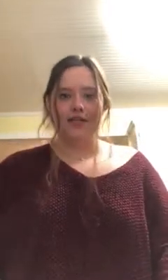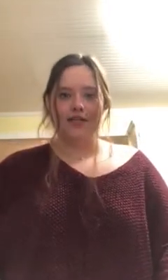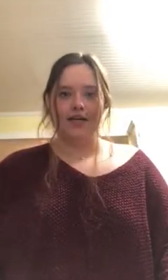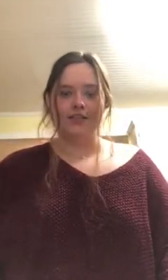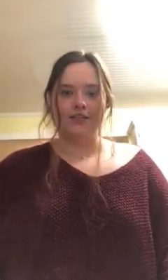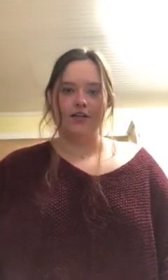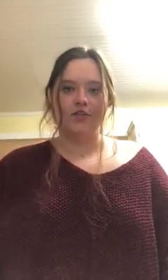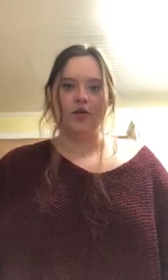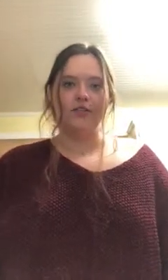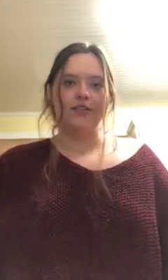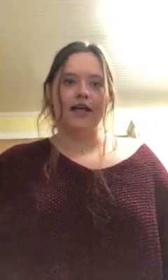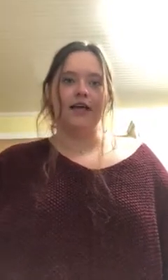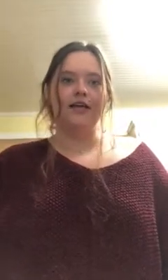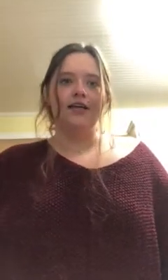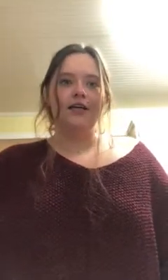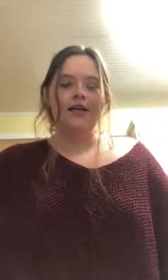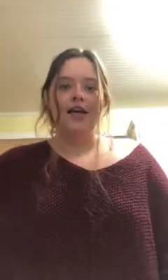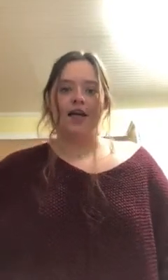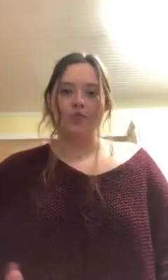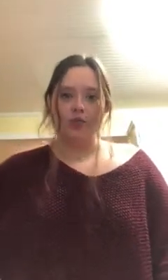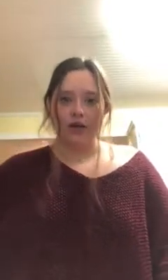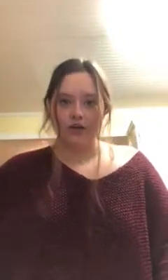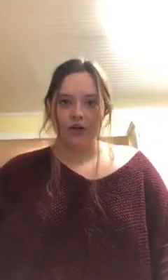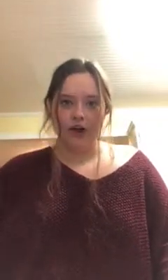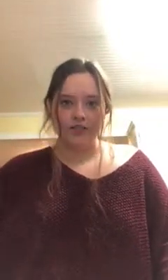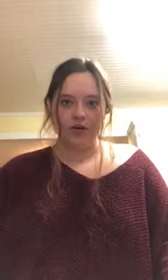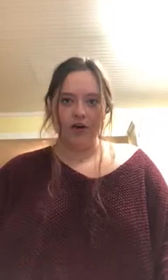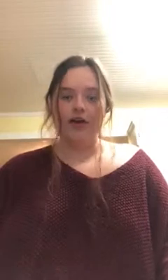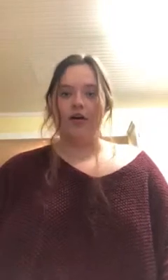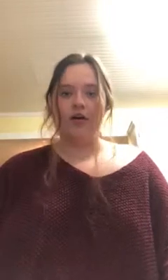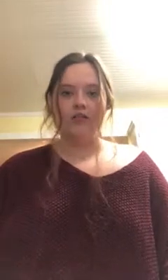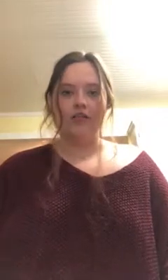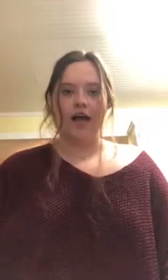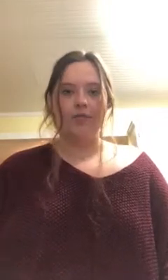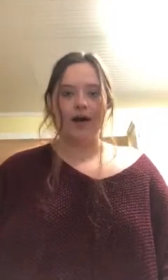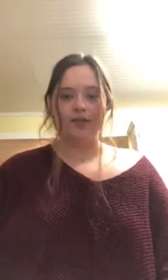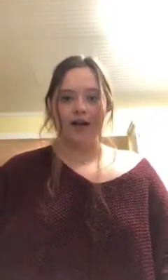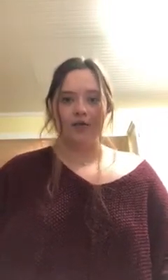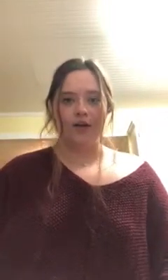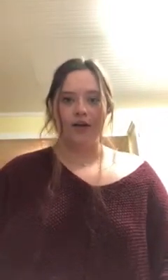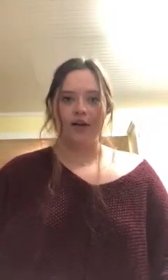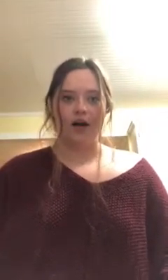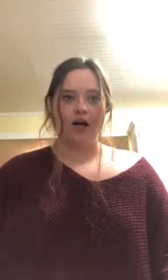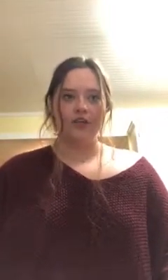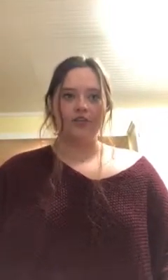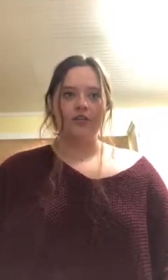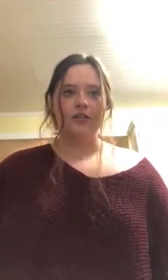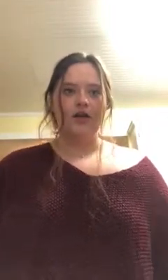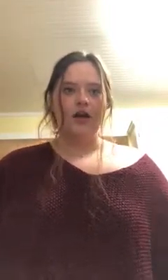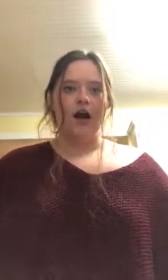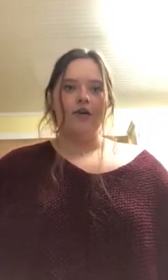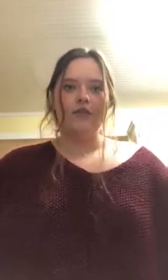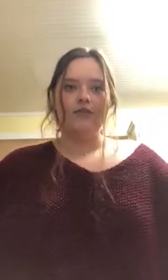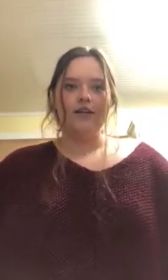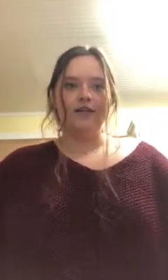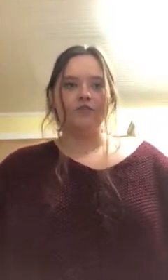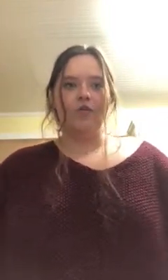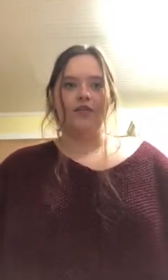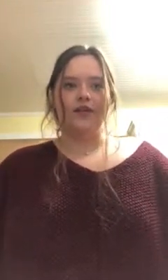student debts and student loans is that it can pull down your credit score and cause you to have bad credit when you get out of college. Another thing that's wrong with it